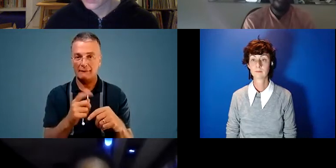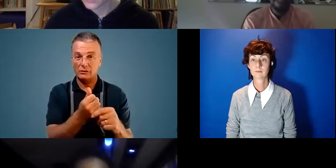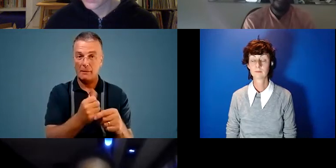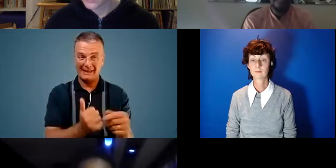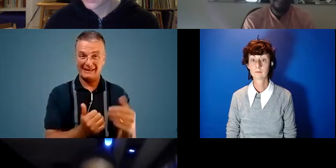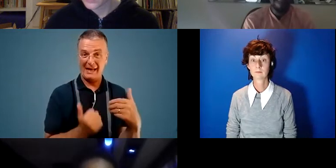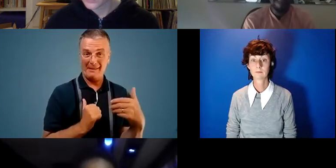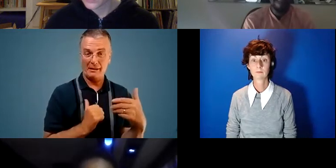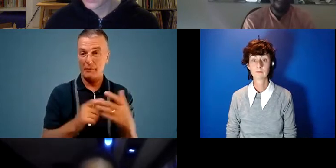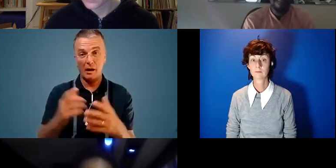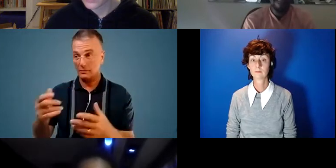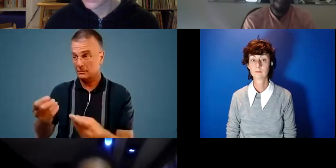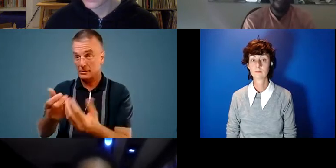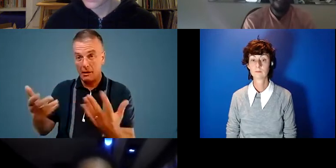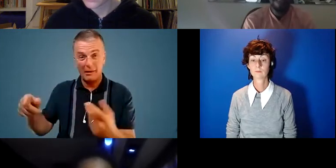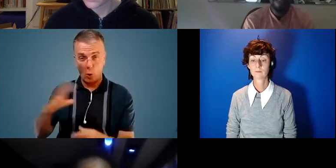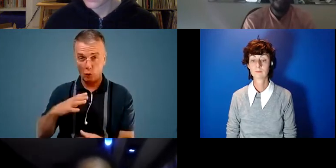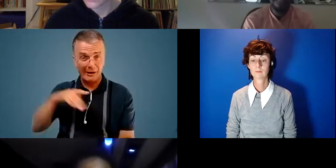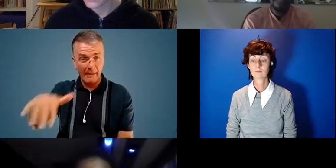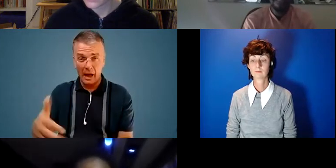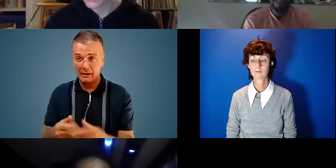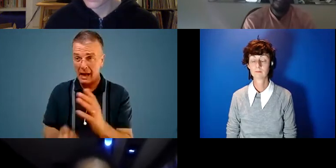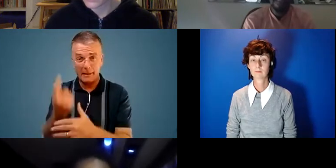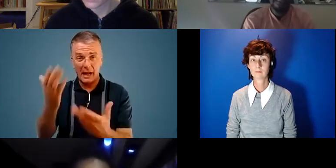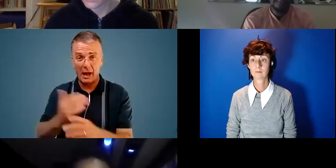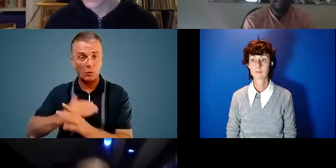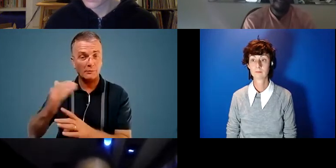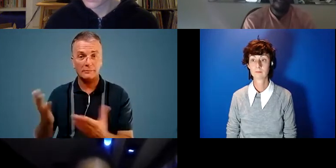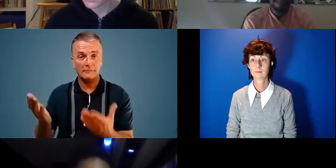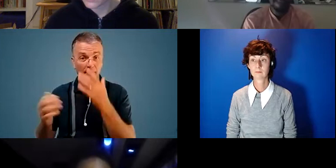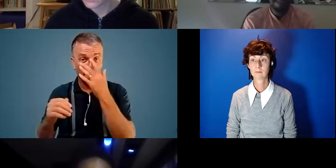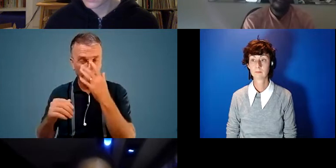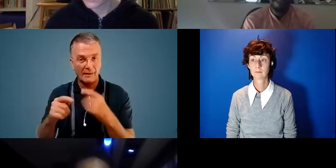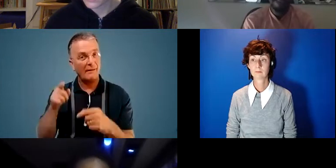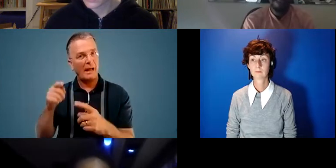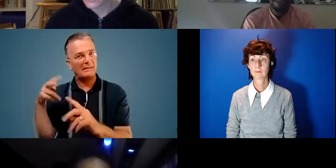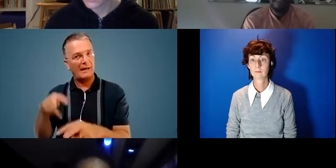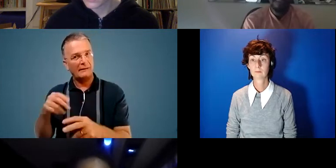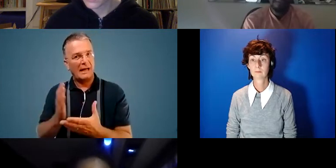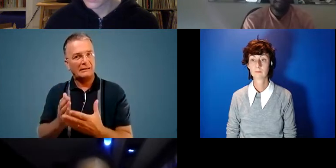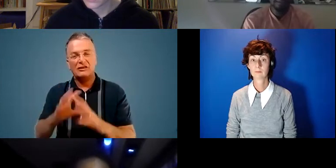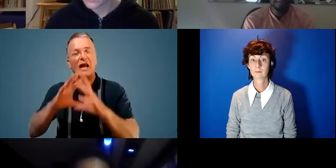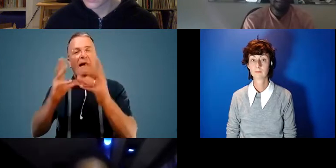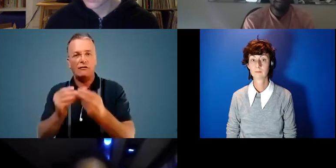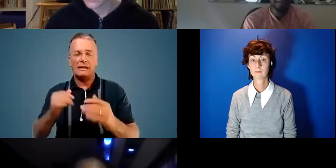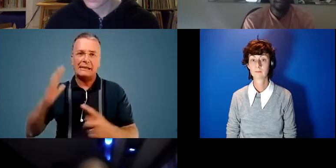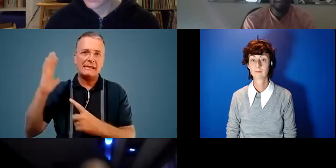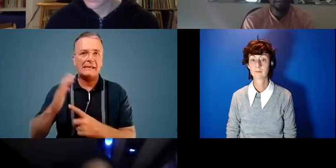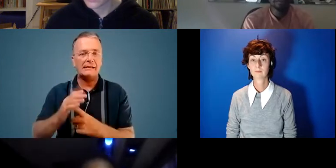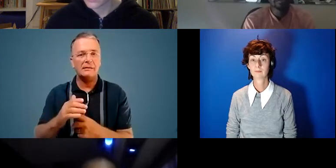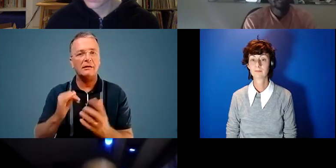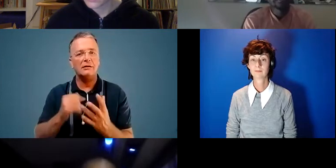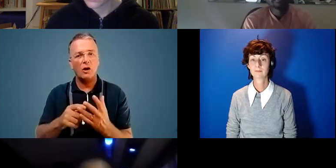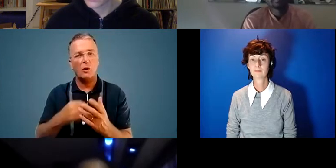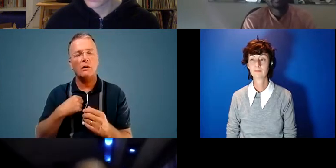but for many, it's already here, it's happening now, and to that perspective, it's actually everything. So I spent a long time